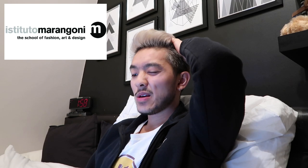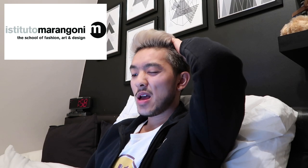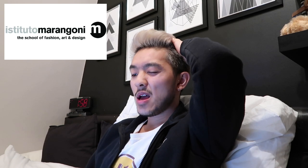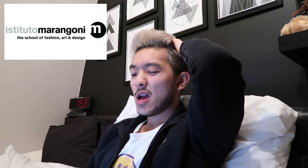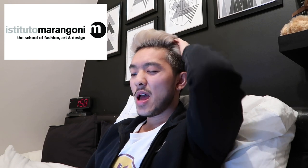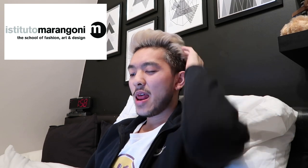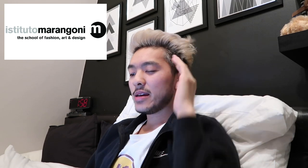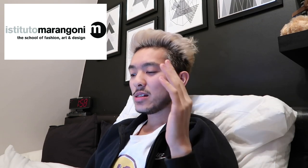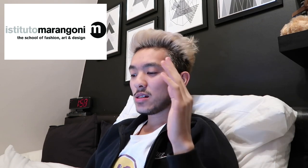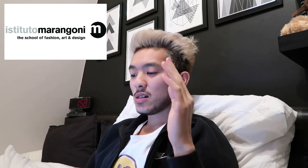Ladies.